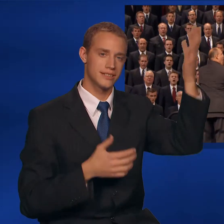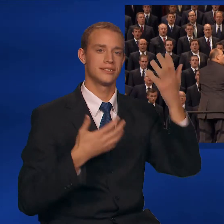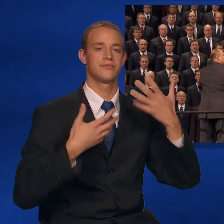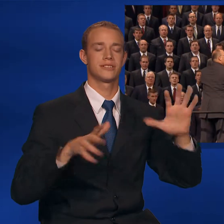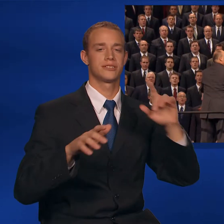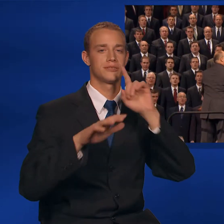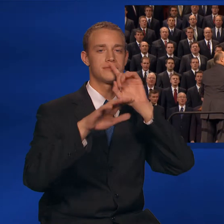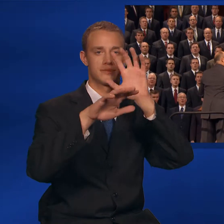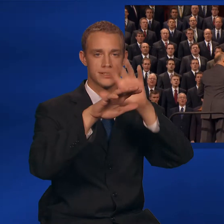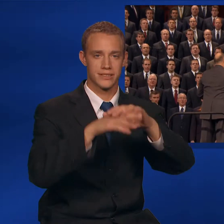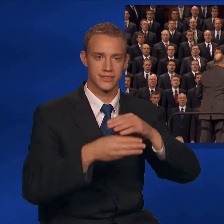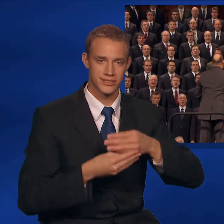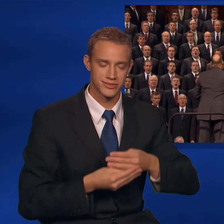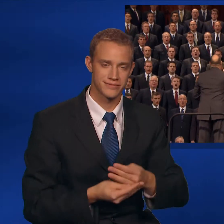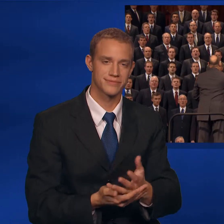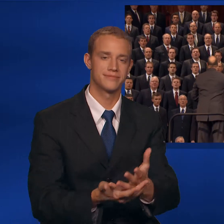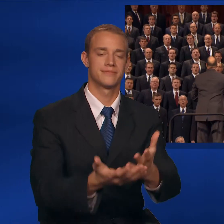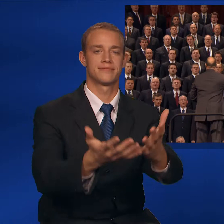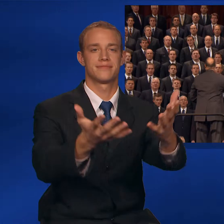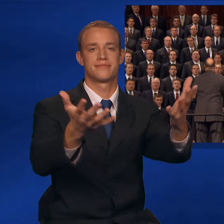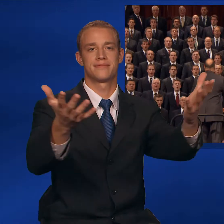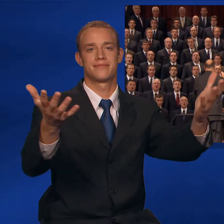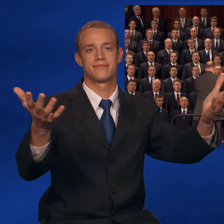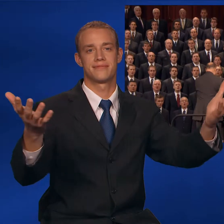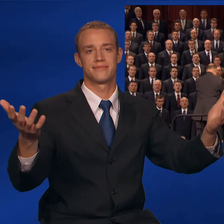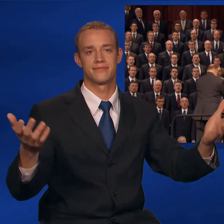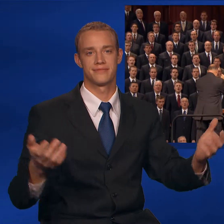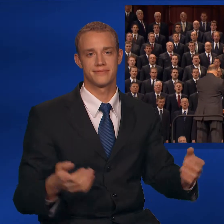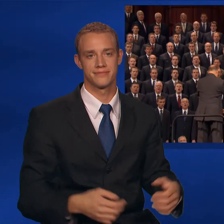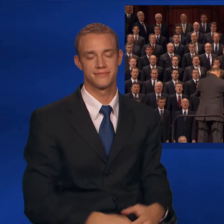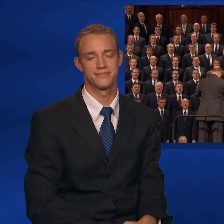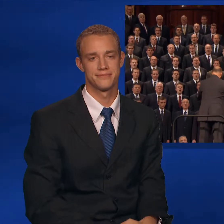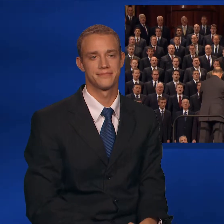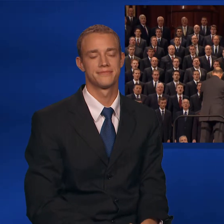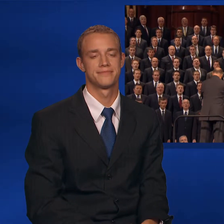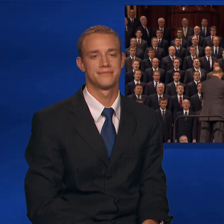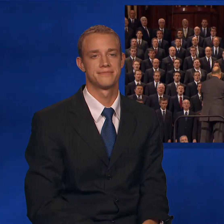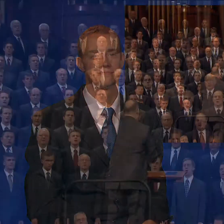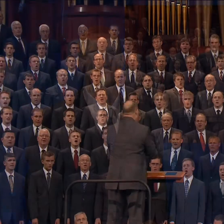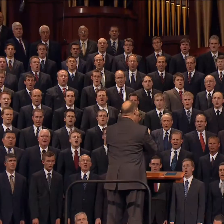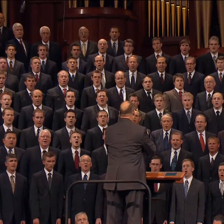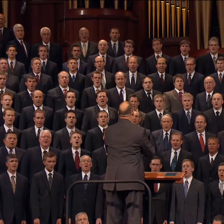Granted in what He ordained.